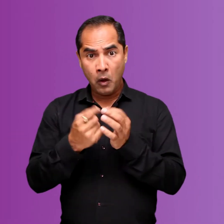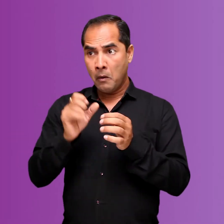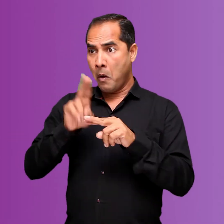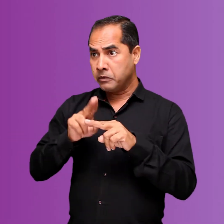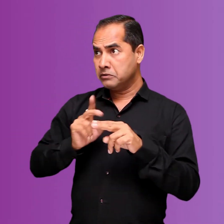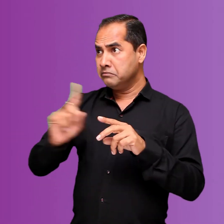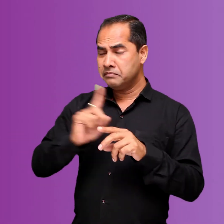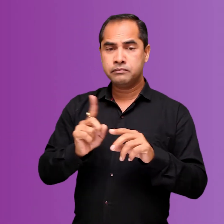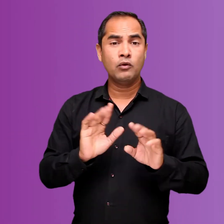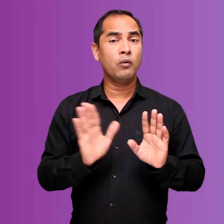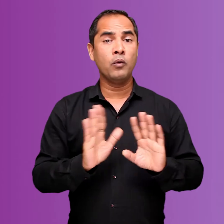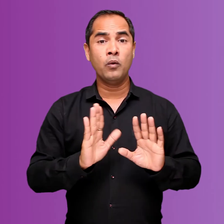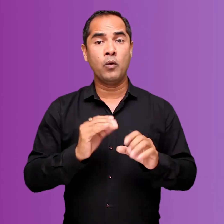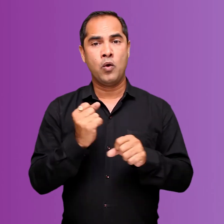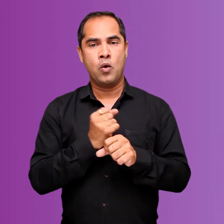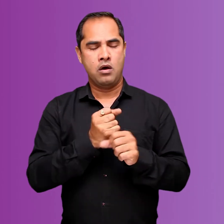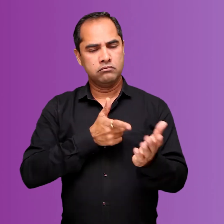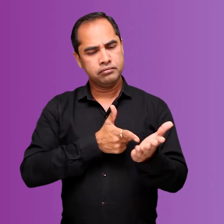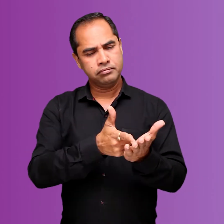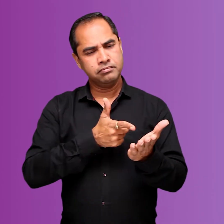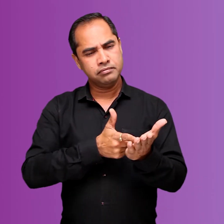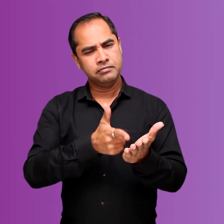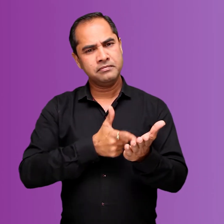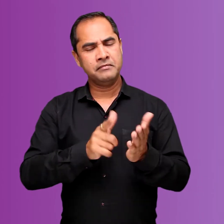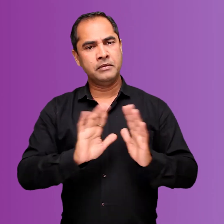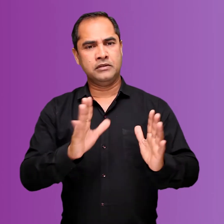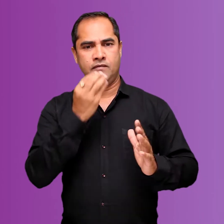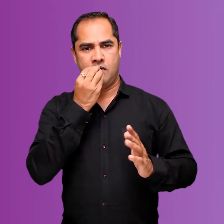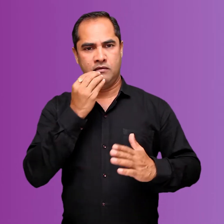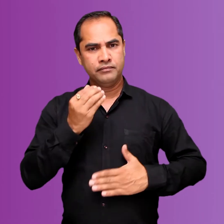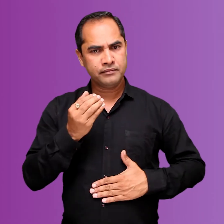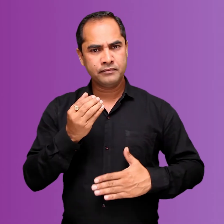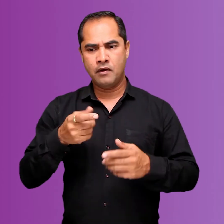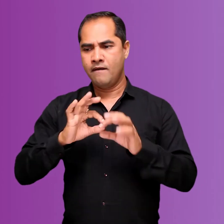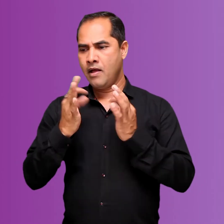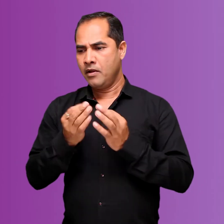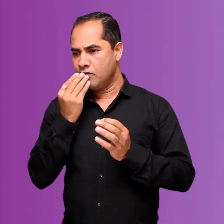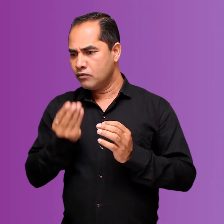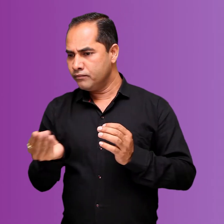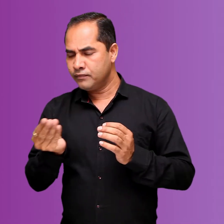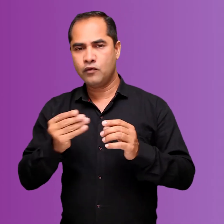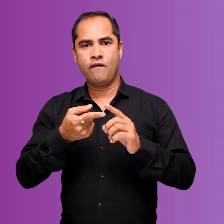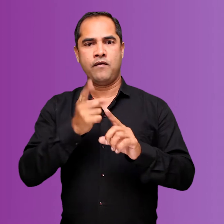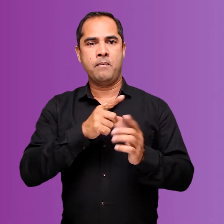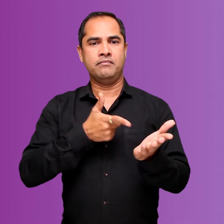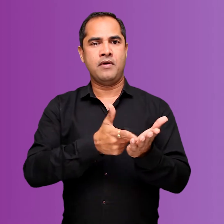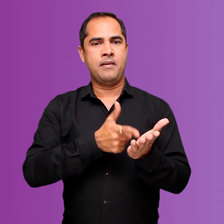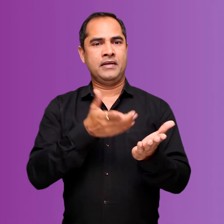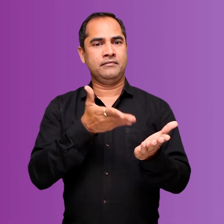-thirds of its population is engaged in none other but agricultural activities as their primary mode